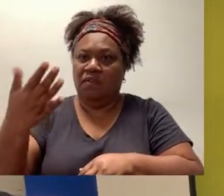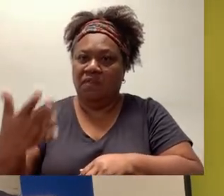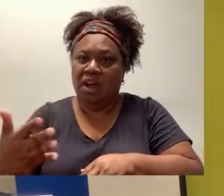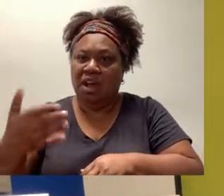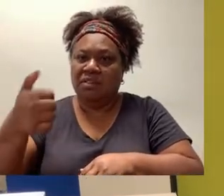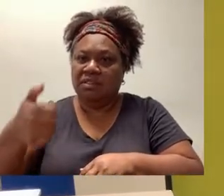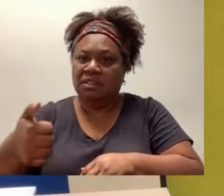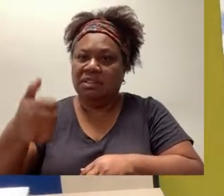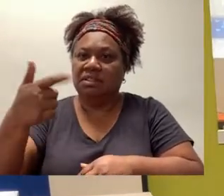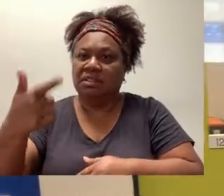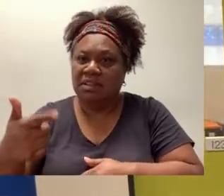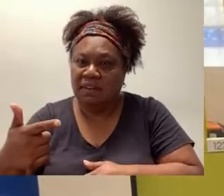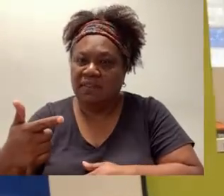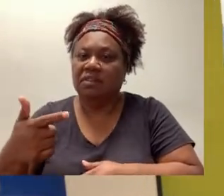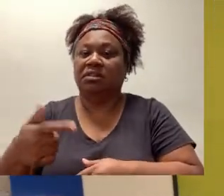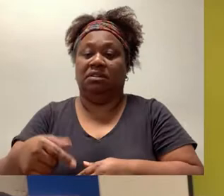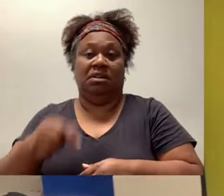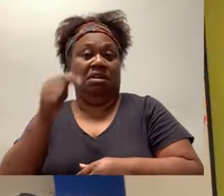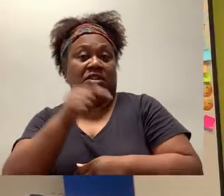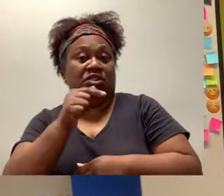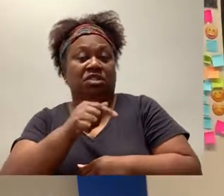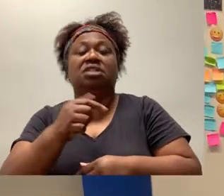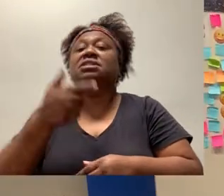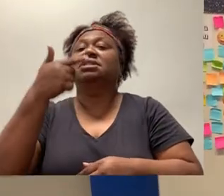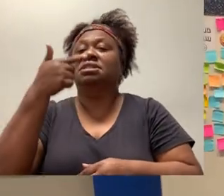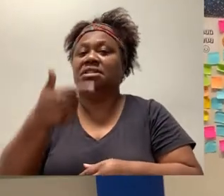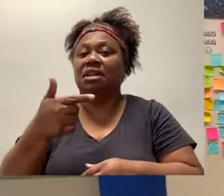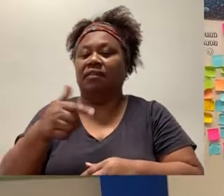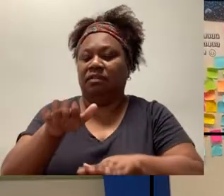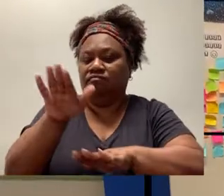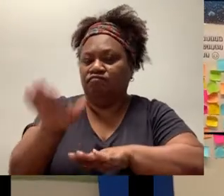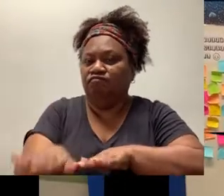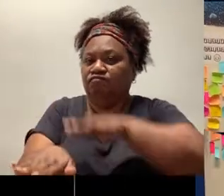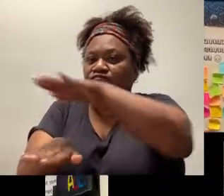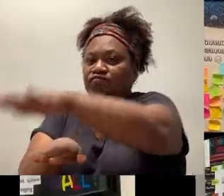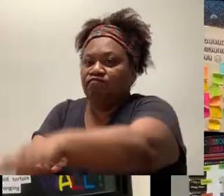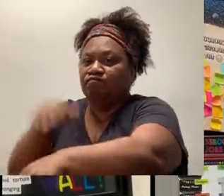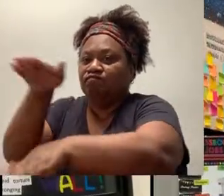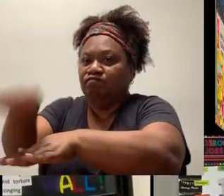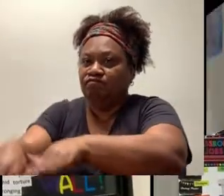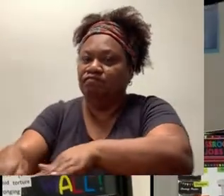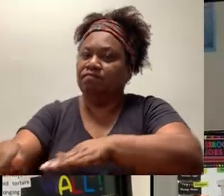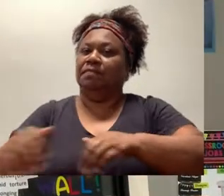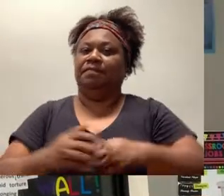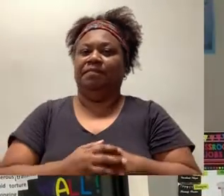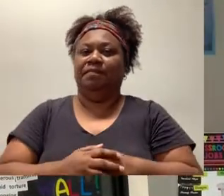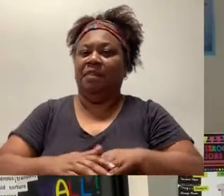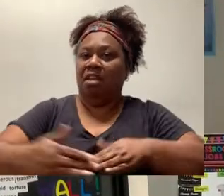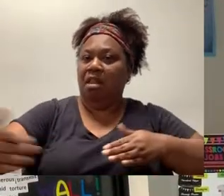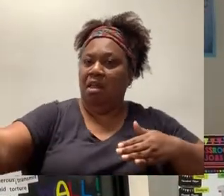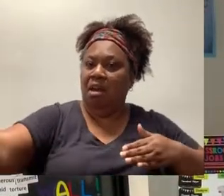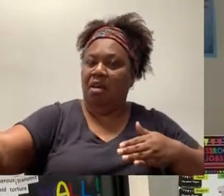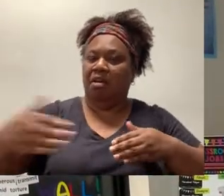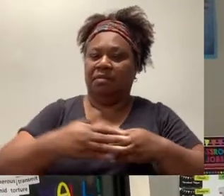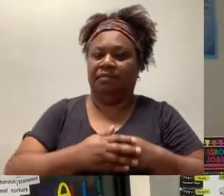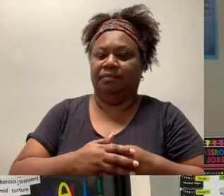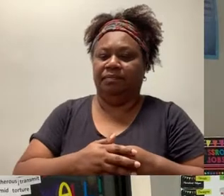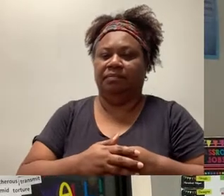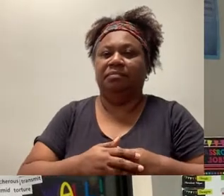seven. So Miss Linderman is seven feet in length. The next activity you're going to be doing is measuring the